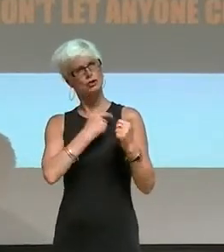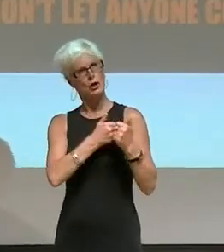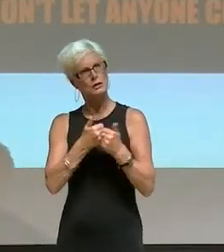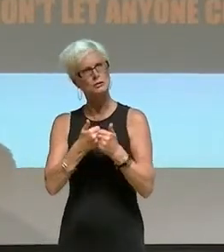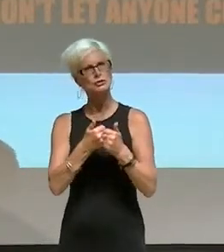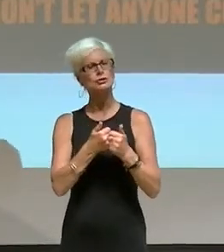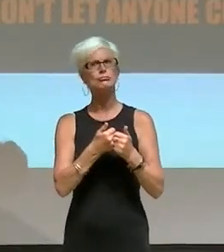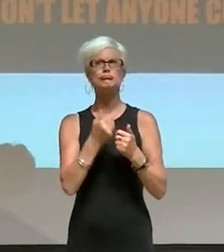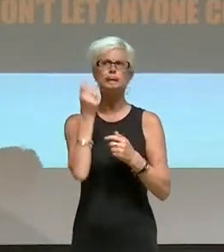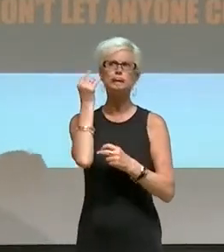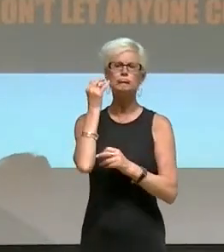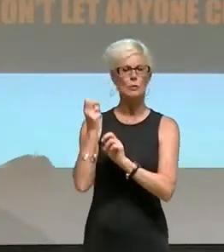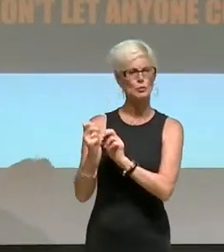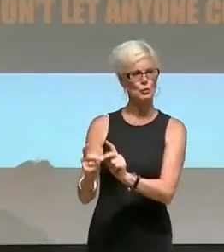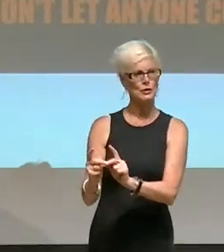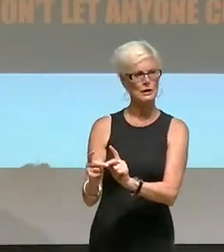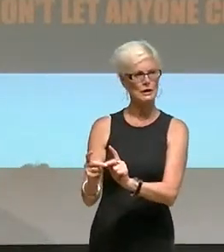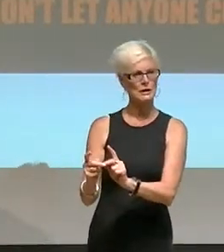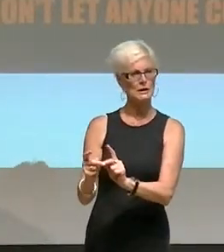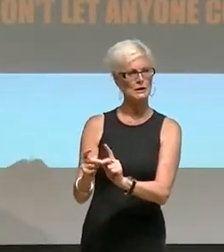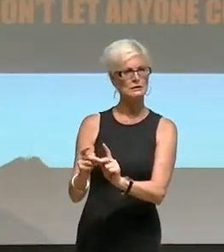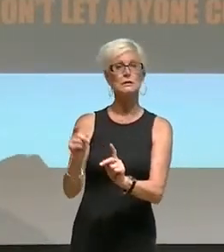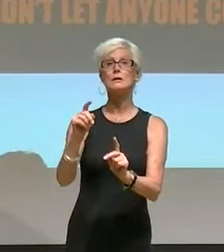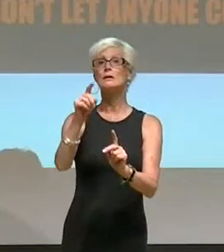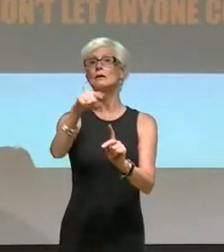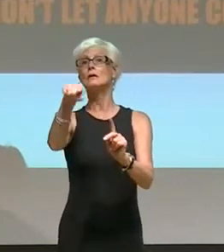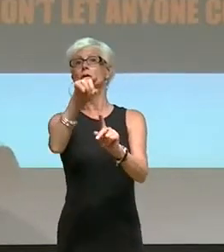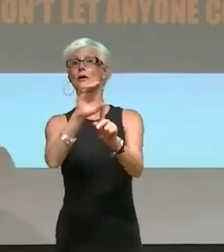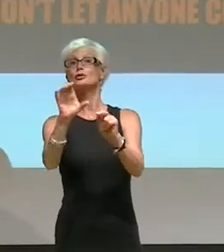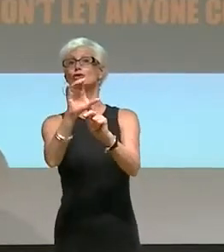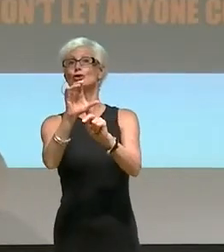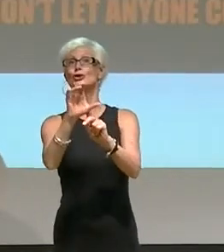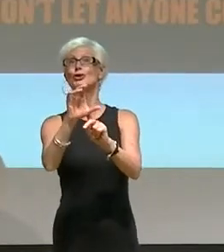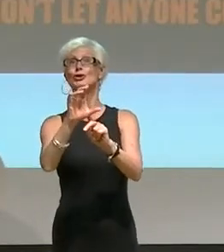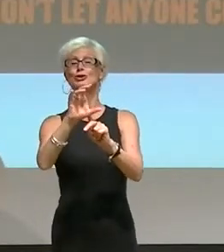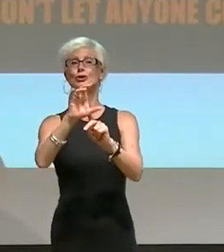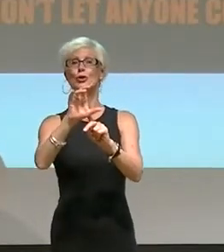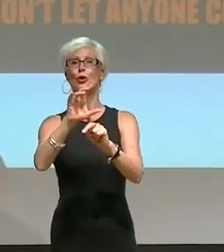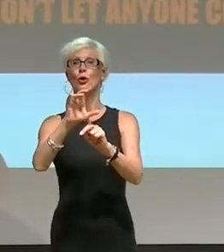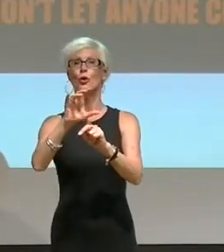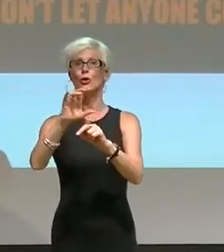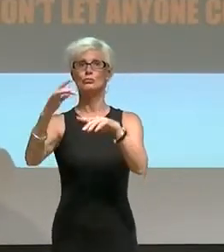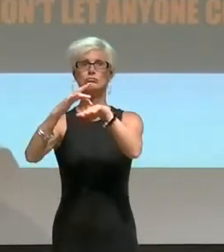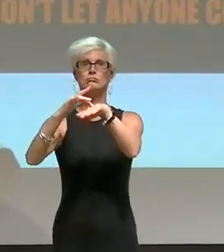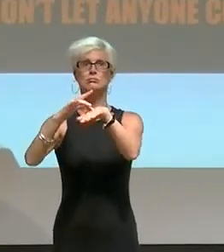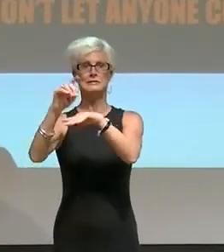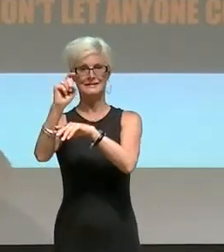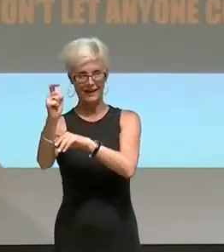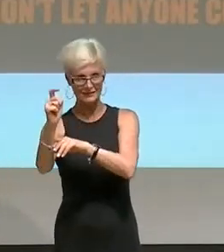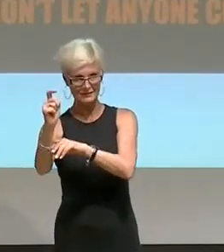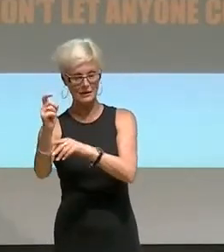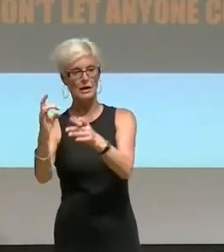faced in the context of a culture invested in sex as a form of sociable life.